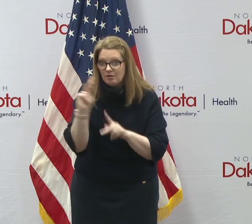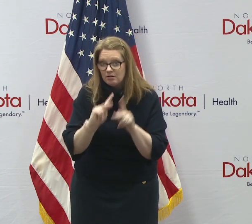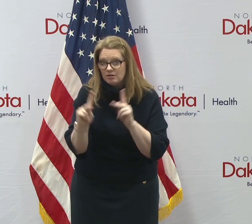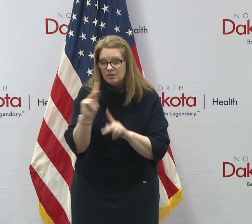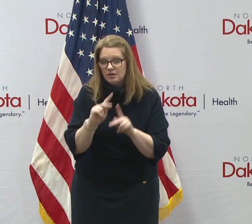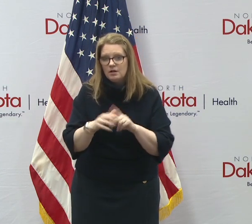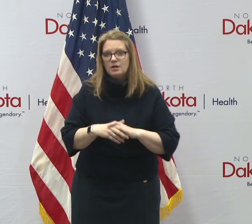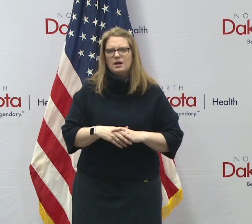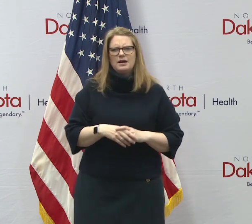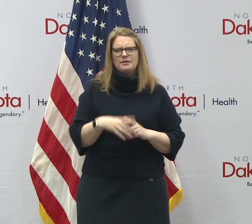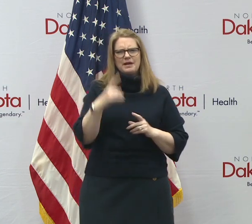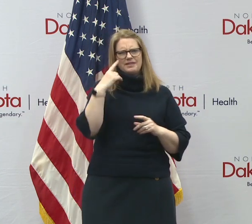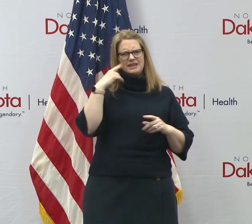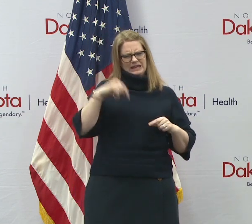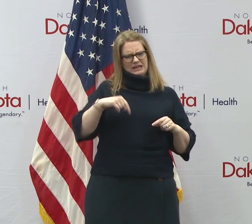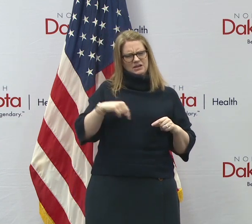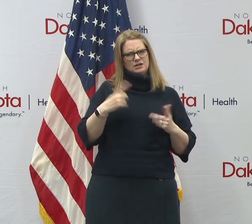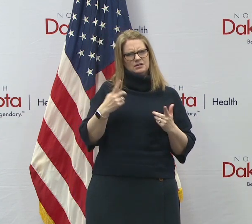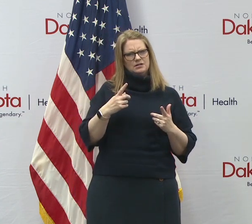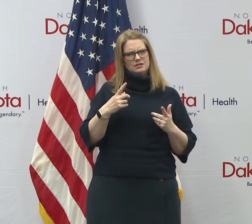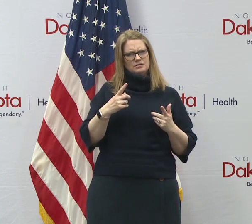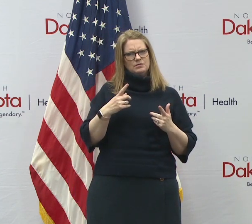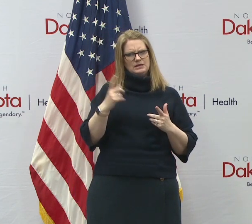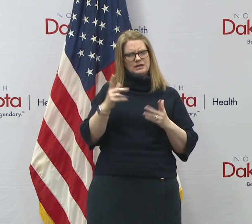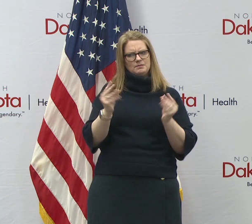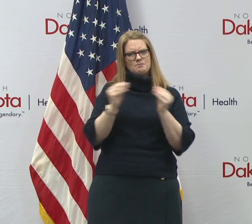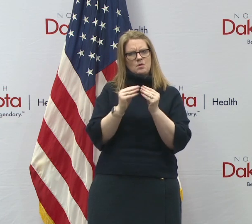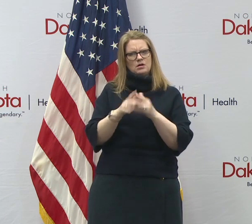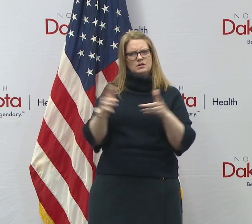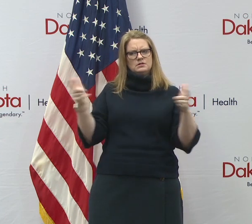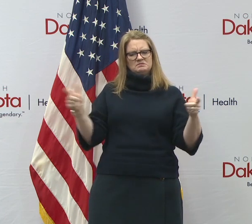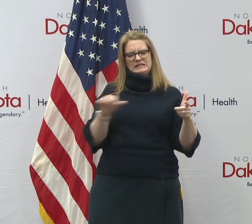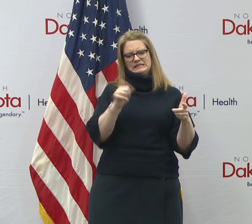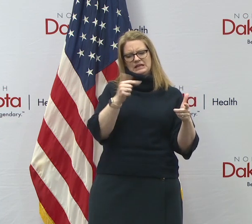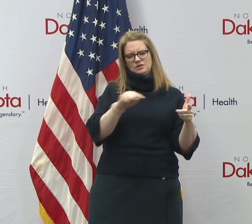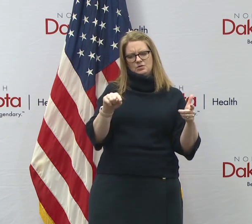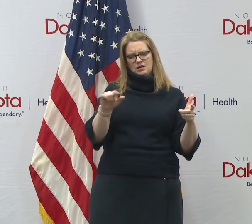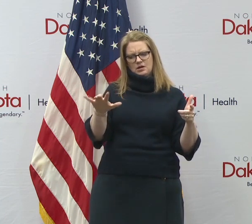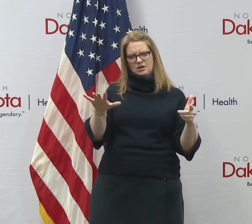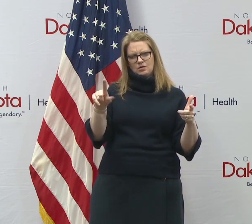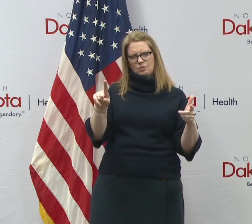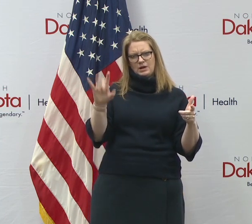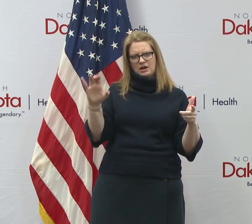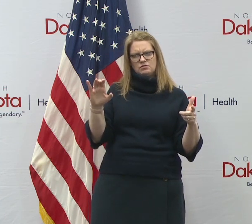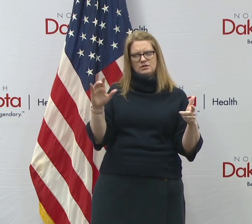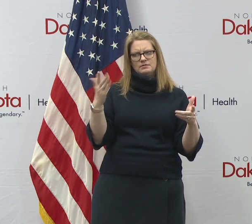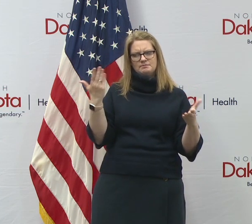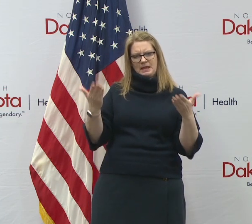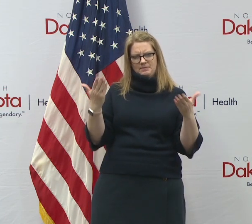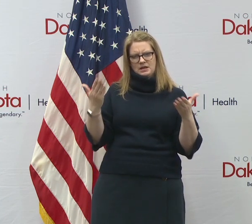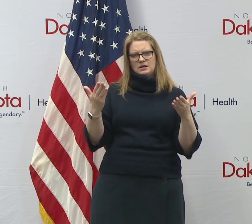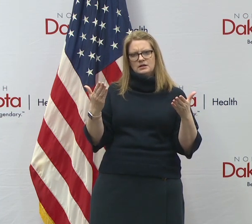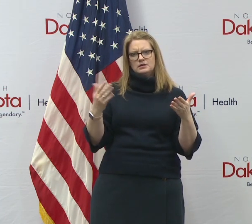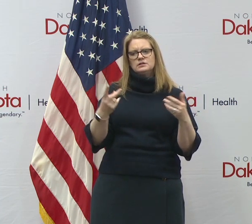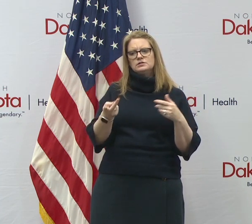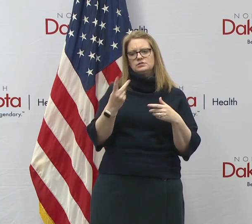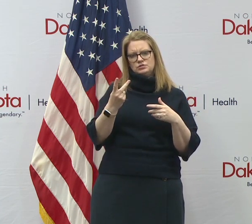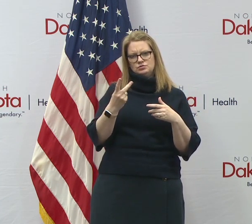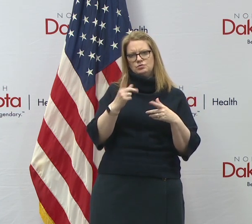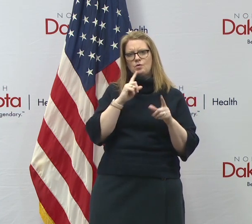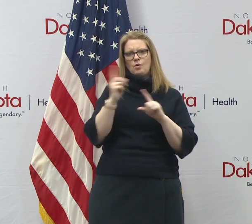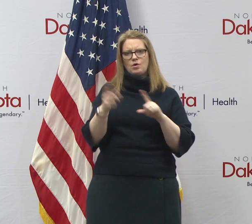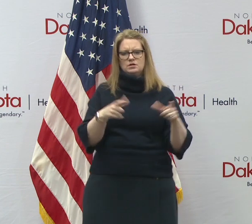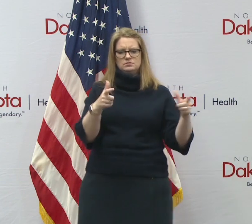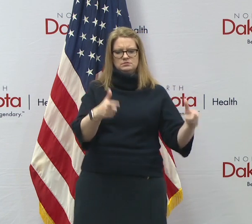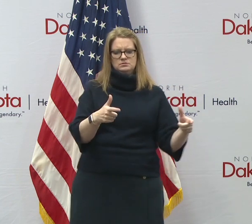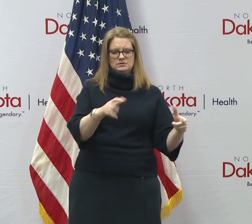I think one time here, I said we need to have order magnitude. That would mean 10 to 100. Turns out that we might be going to two orders of magnitude. I mean, we